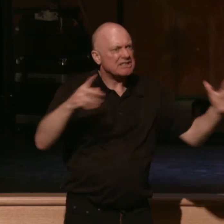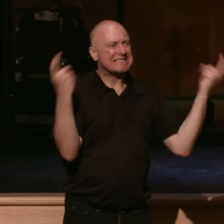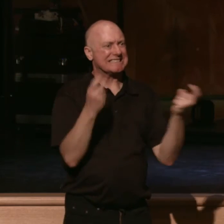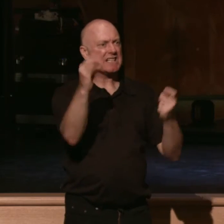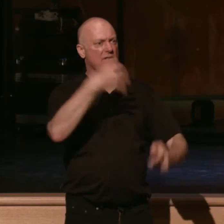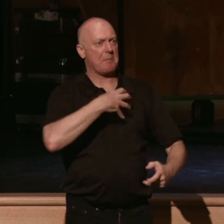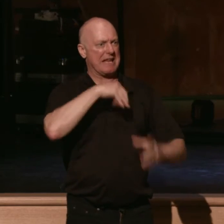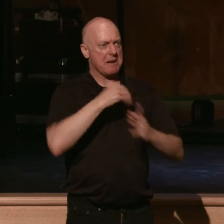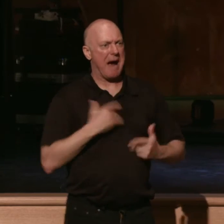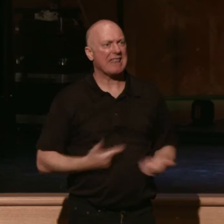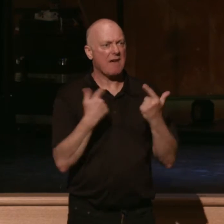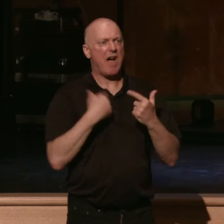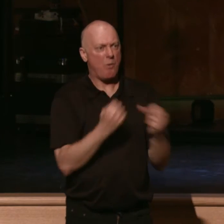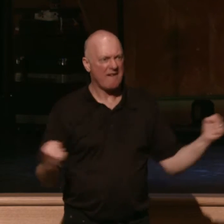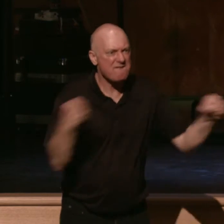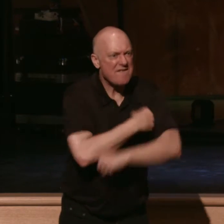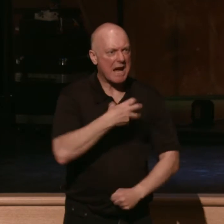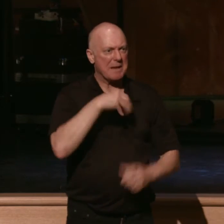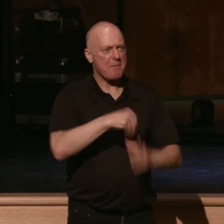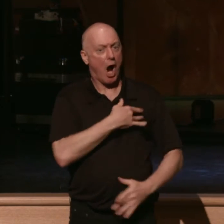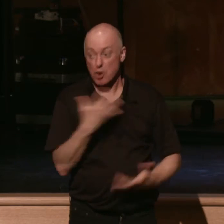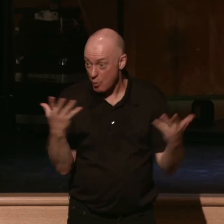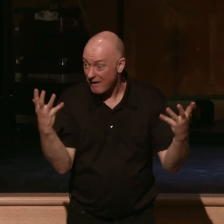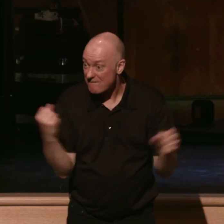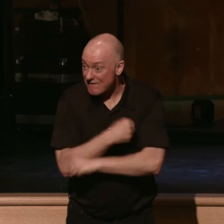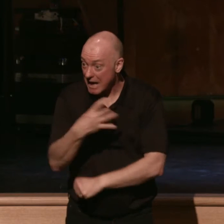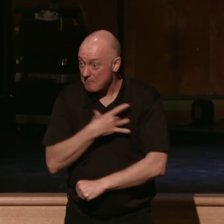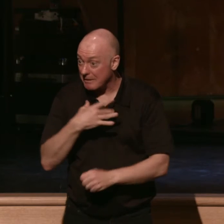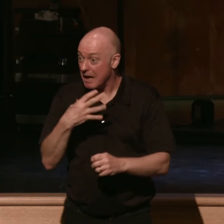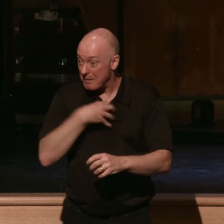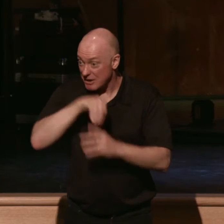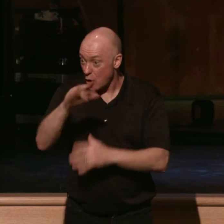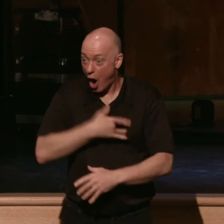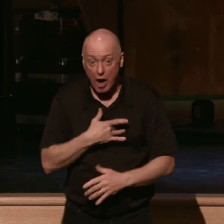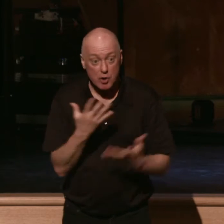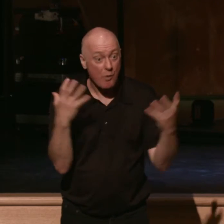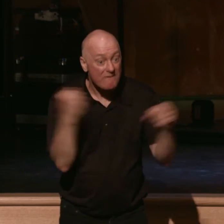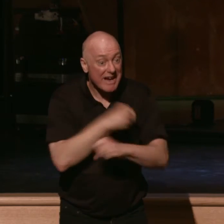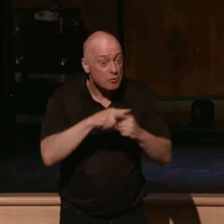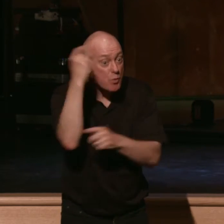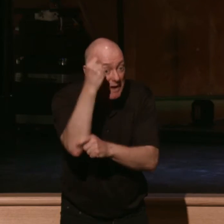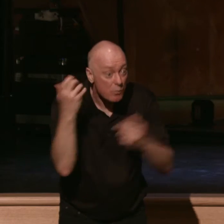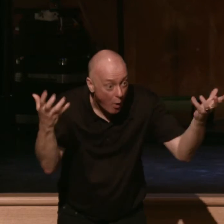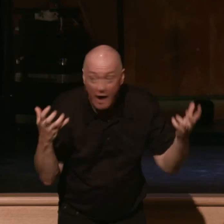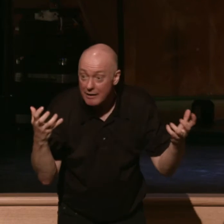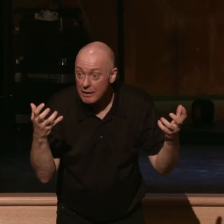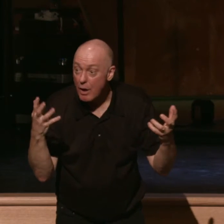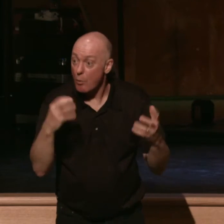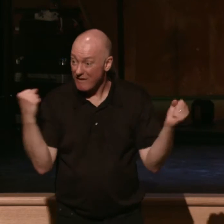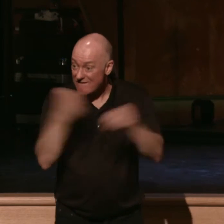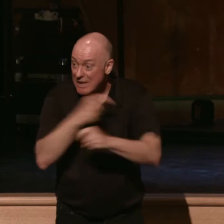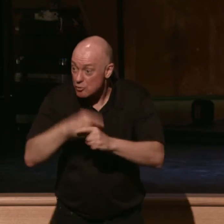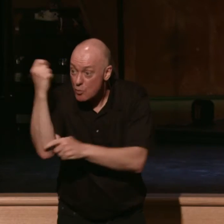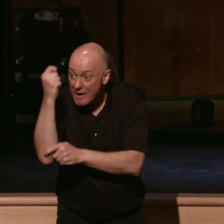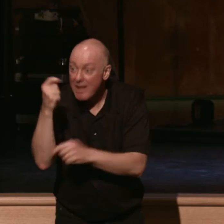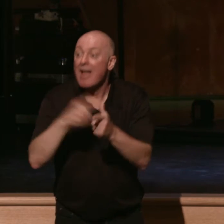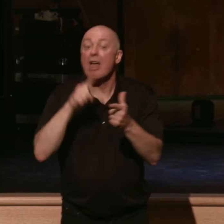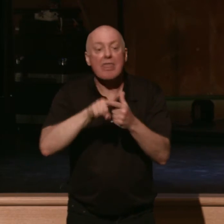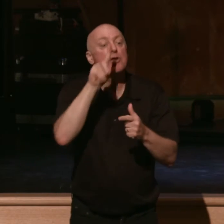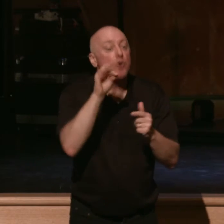life. I want to fight complaining in my heart. You want to fight complaining in your heart? You want to fight to win? You want to fight to win? Well then you do it through Jesus Christ.